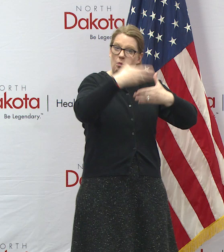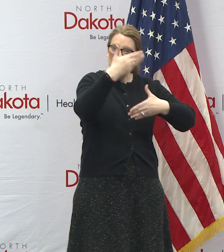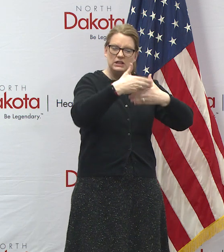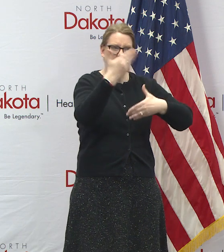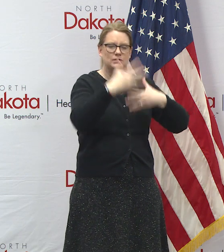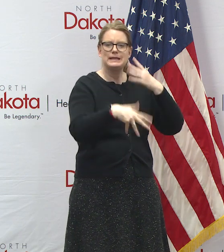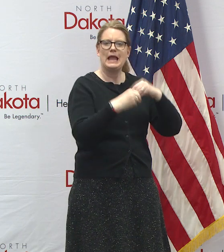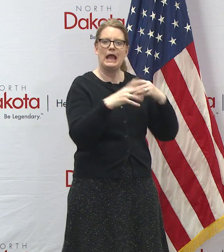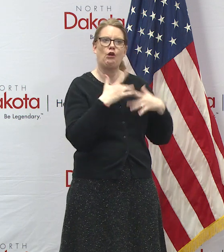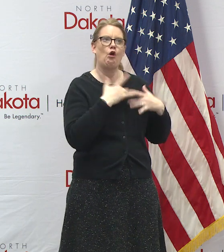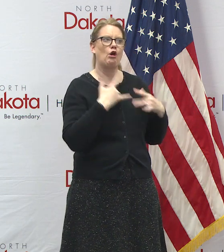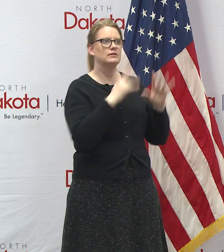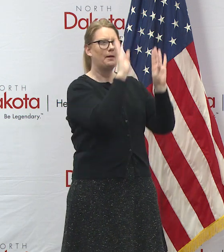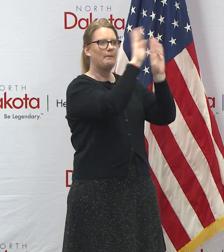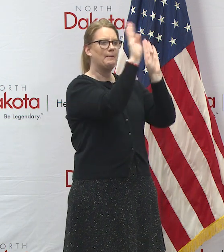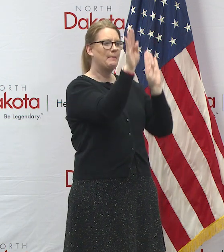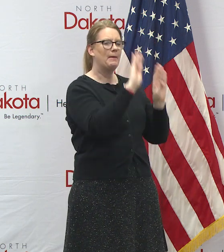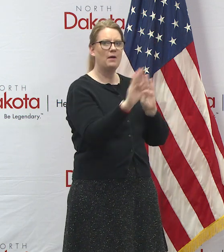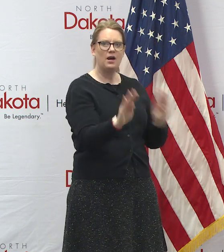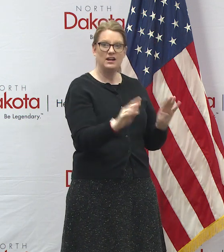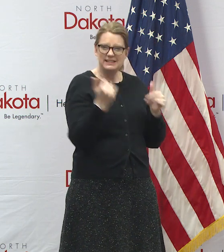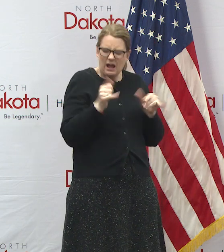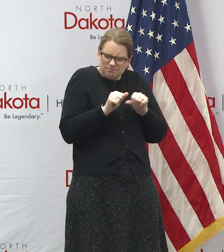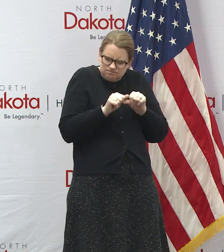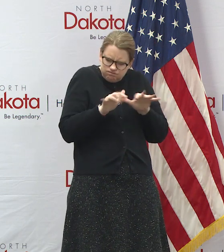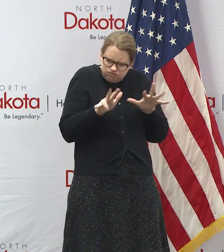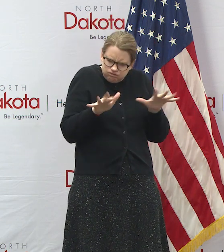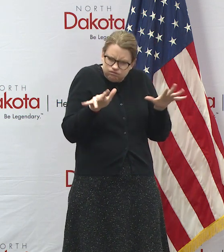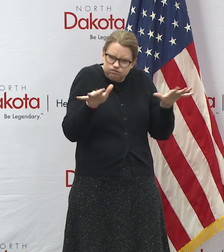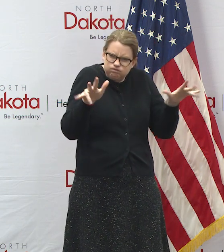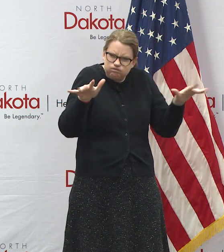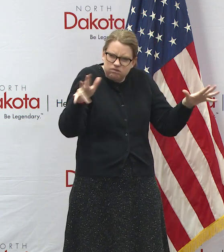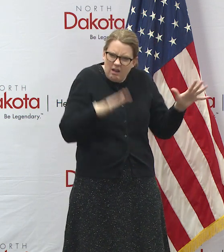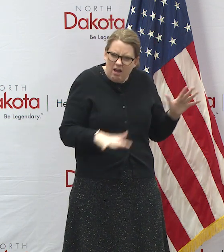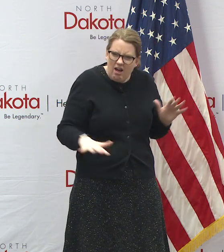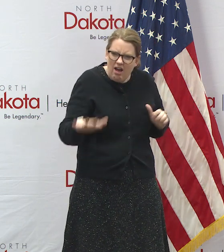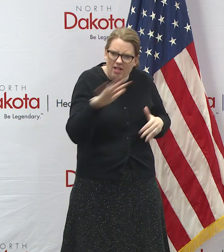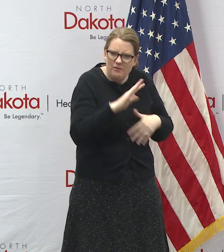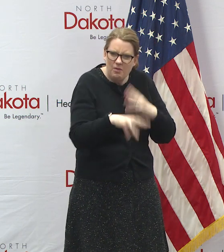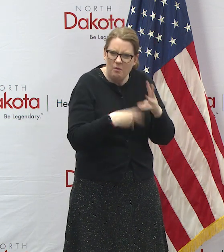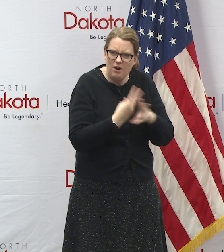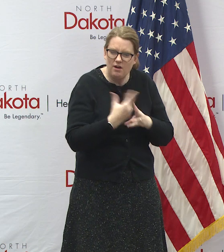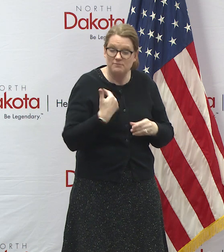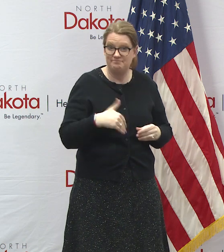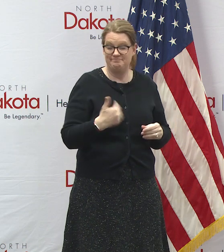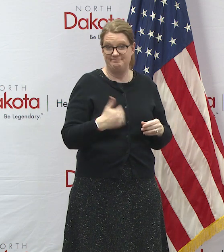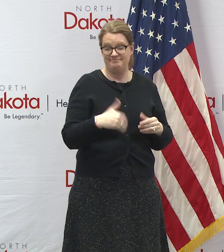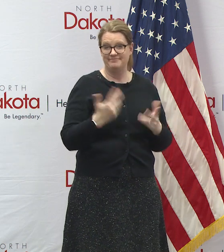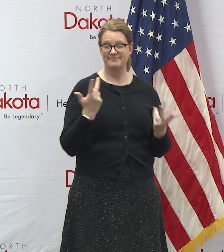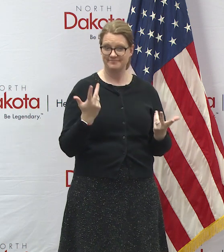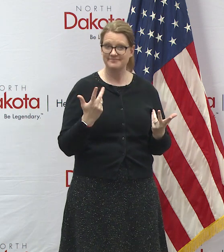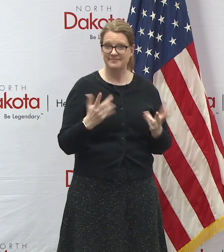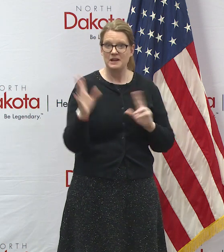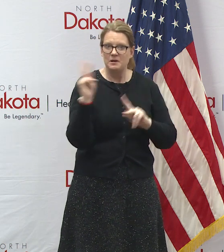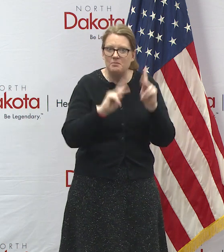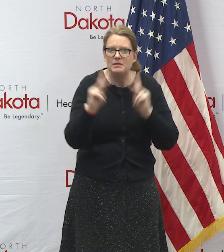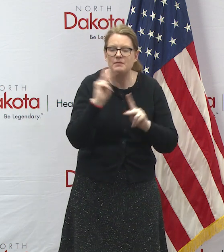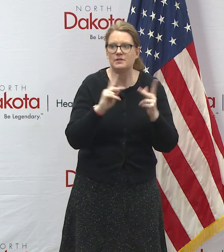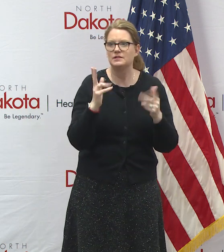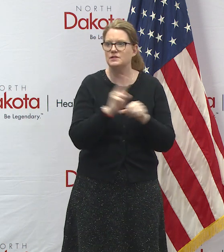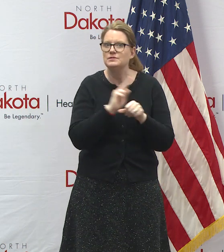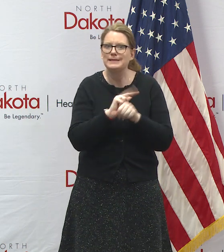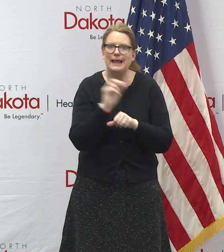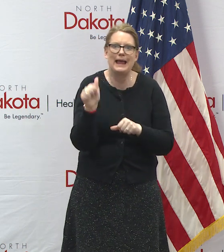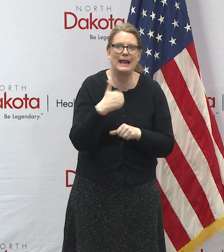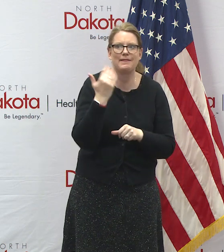now this has become a global phenomenon that spread all over the world in terms of people using any items you